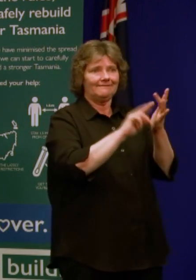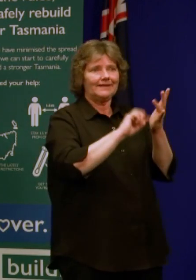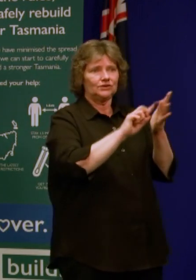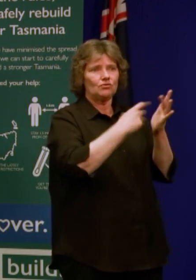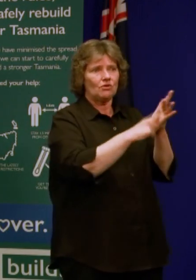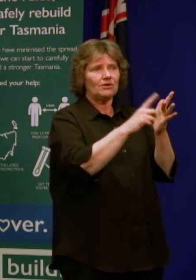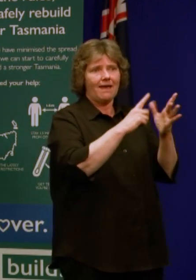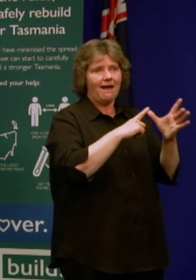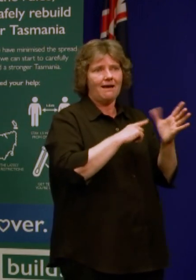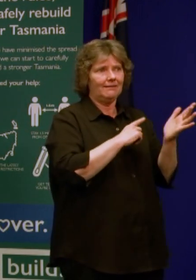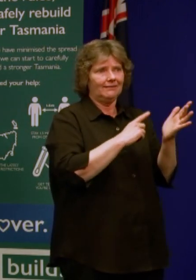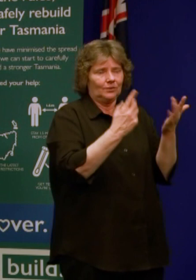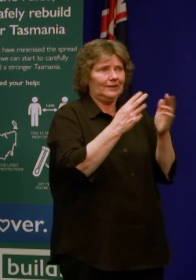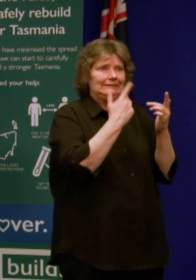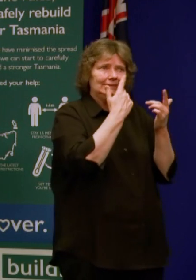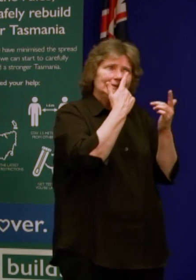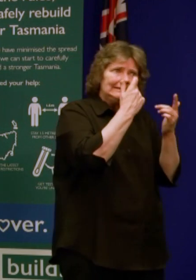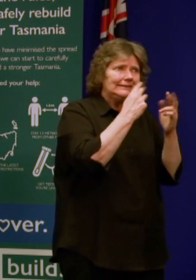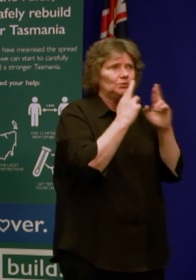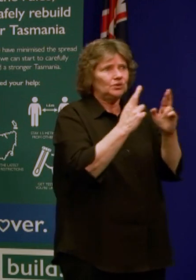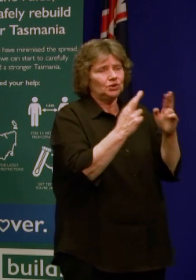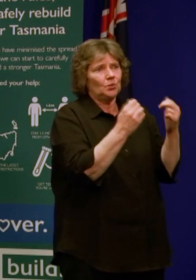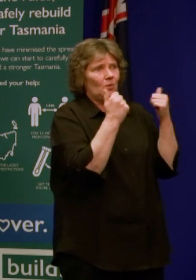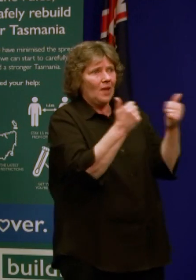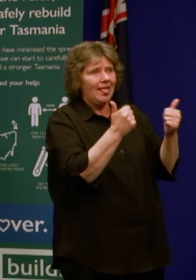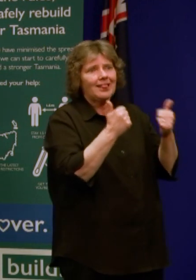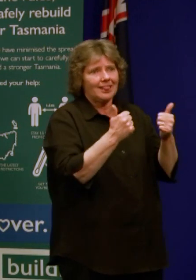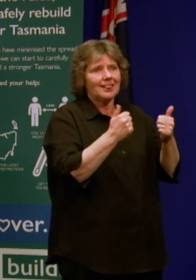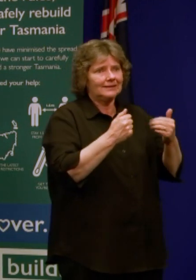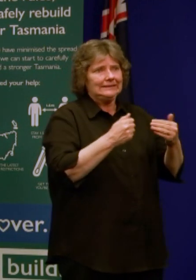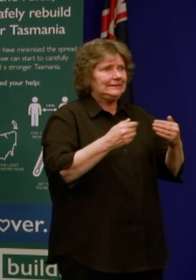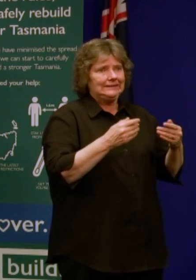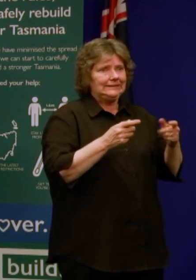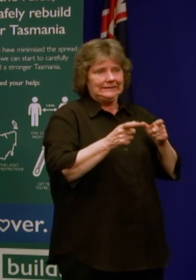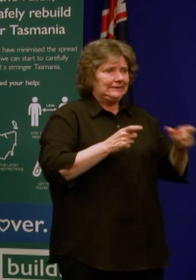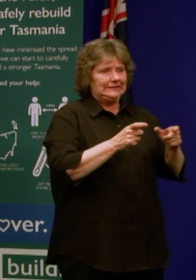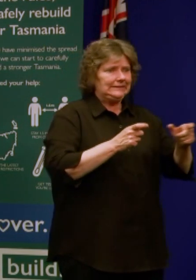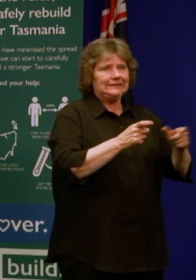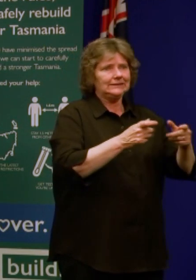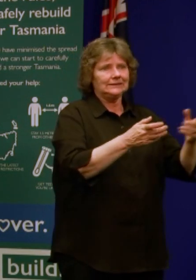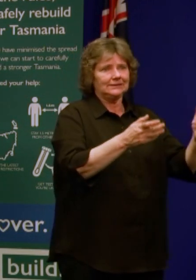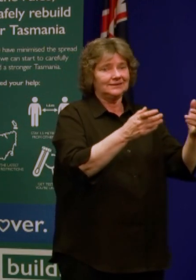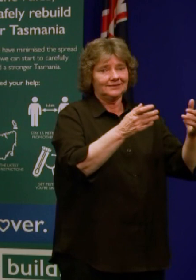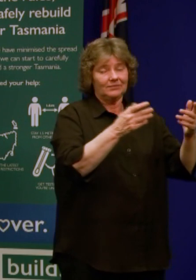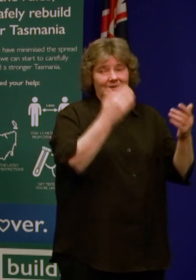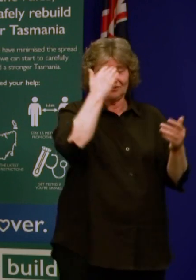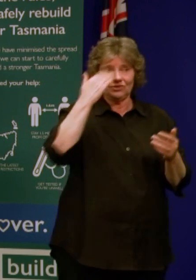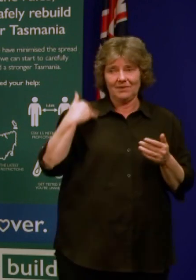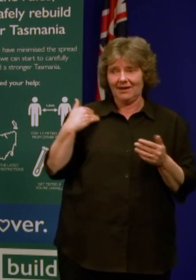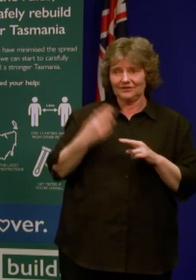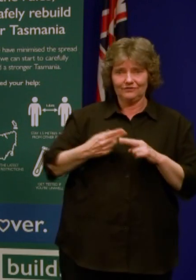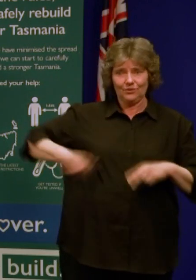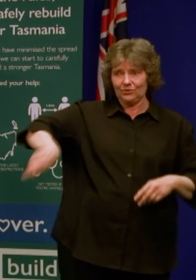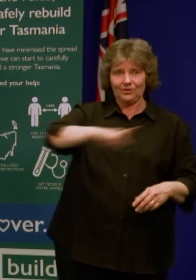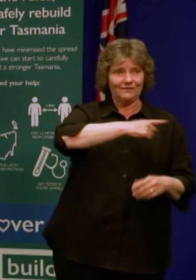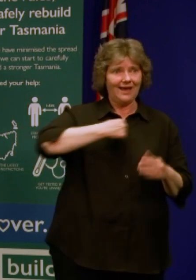dealing with this. But it just reminds us that this virus could come into Tasmania. And if it does come into Tasmania, it doesn't mean to say a border